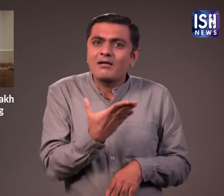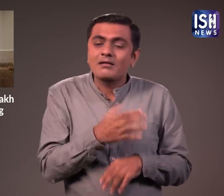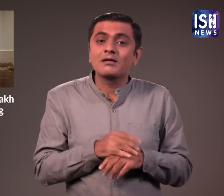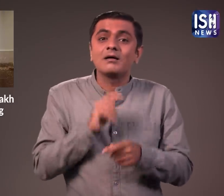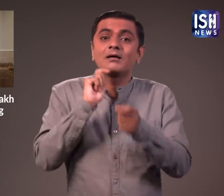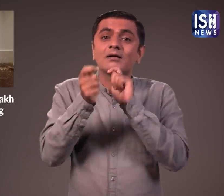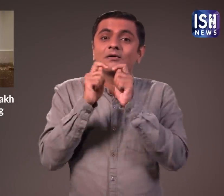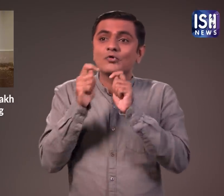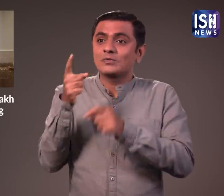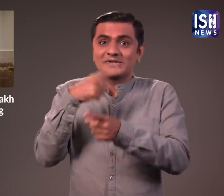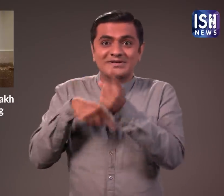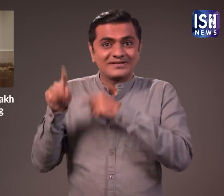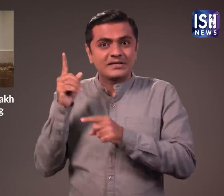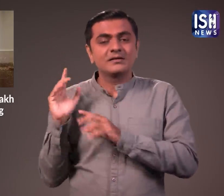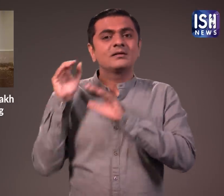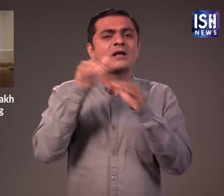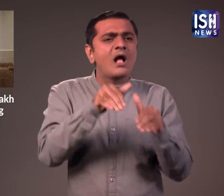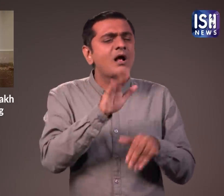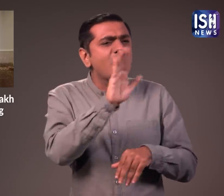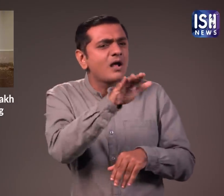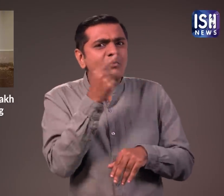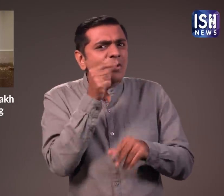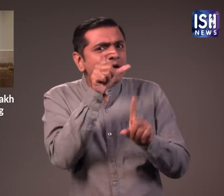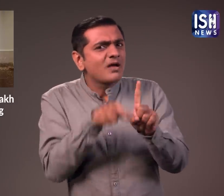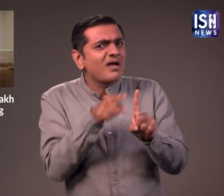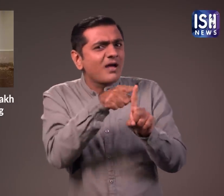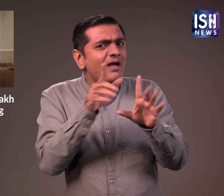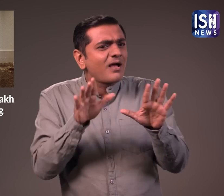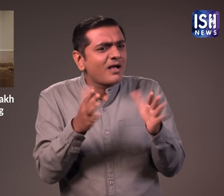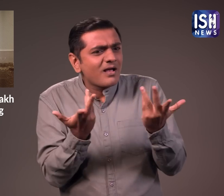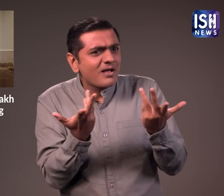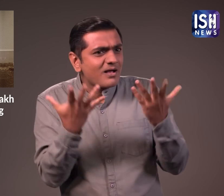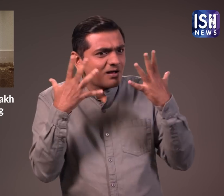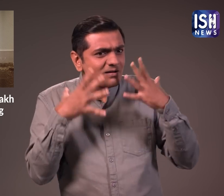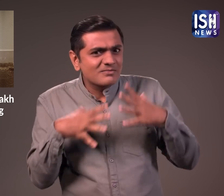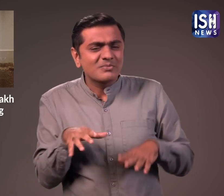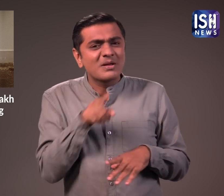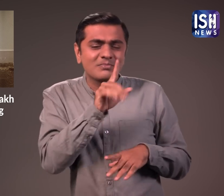When the interviewer asked him if he could freely move his body parts while wearing the costume.